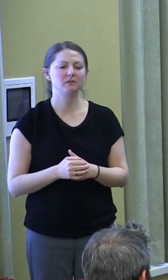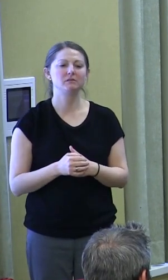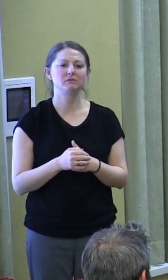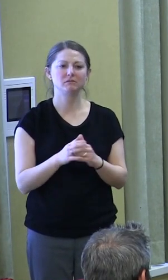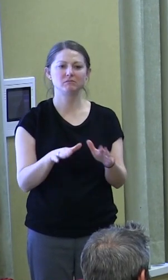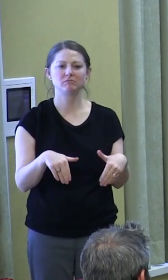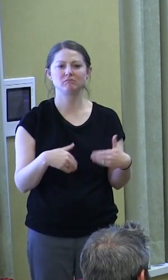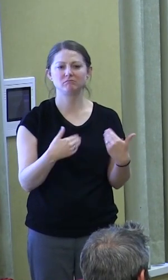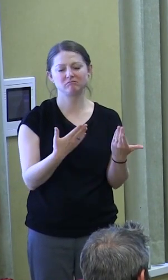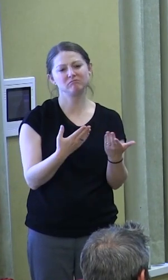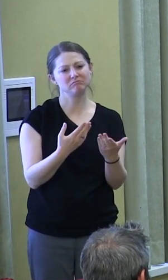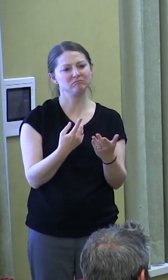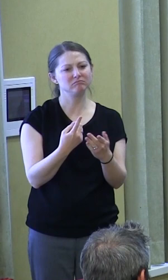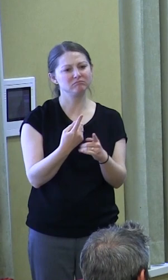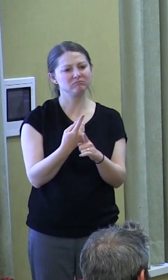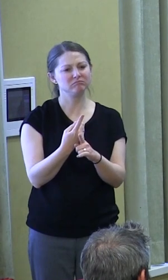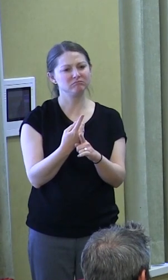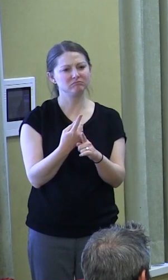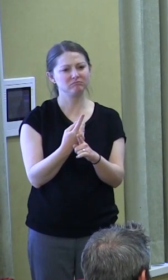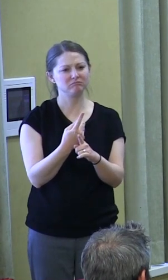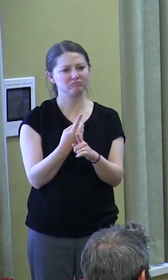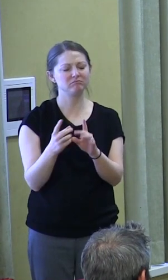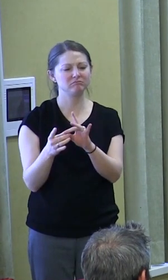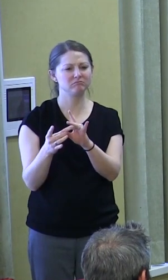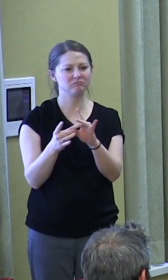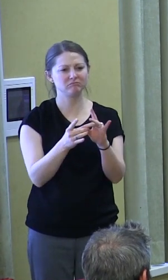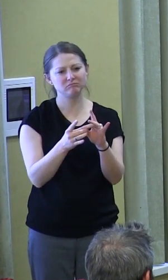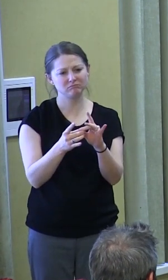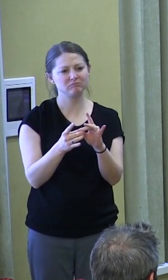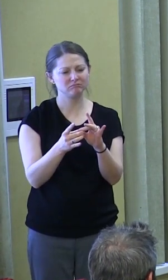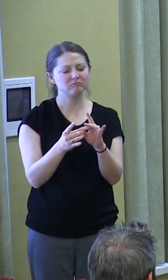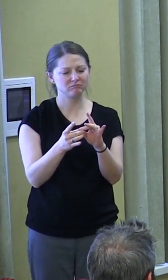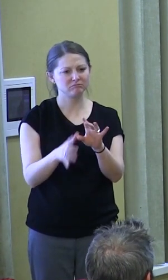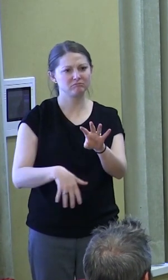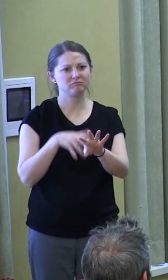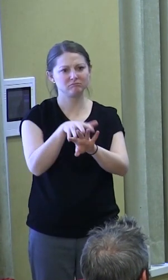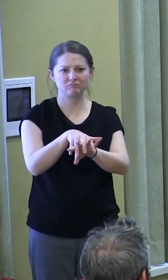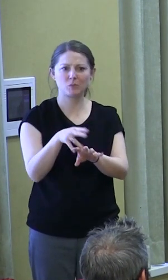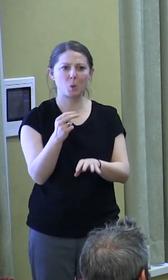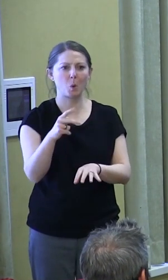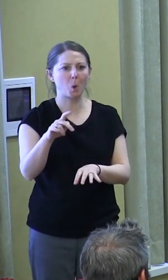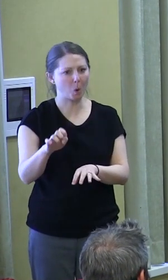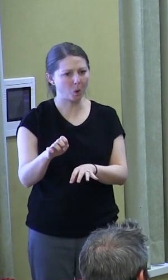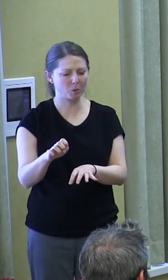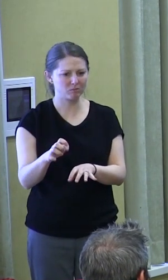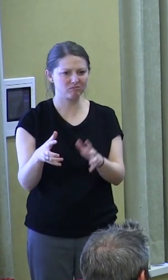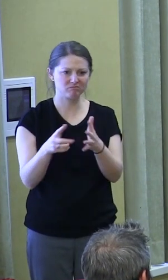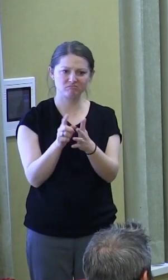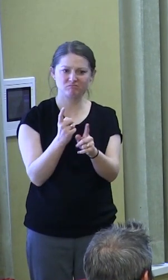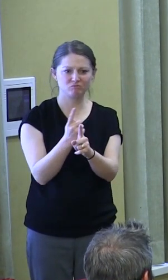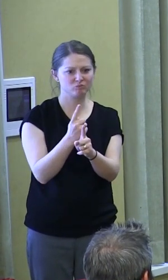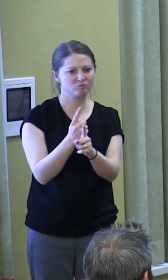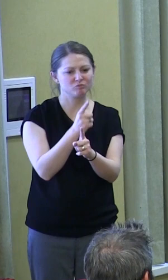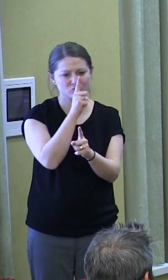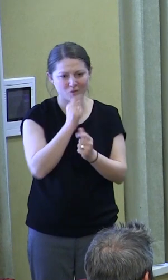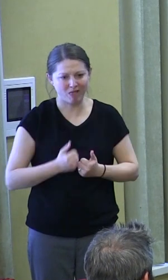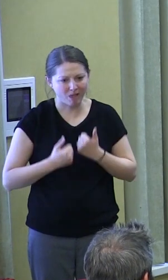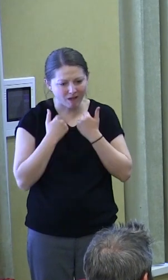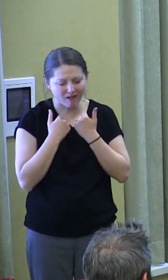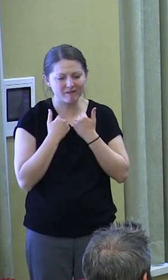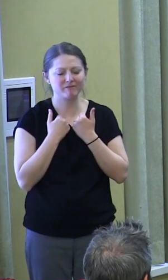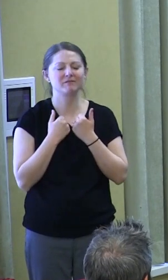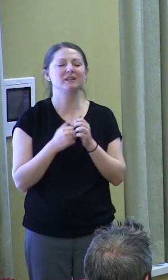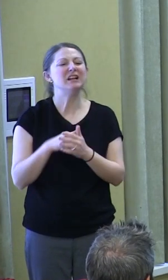pragmatist account of hope, one that's firmly rooted in the real circumstances of life, like the kinds of conditions that were contributing to